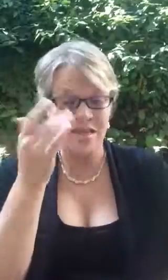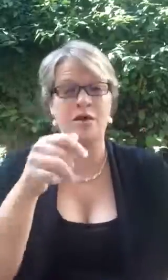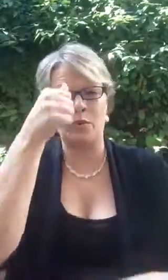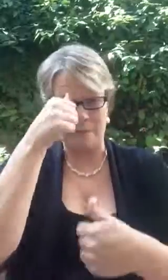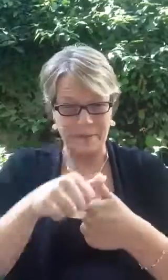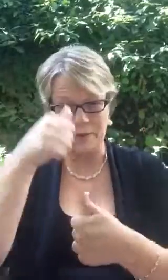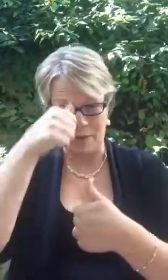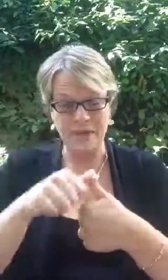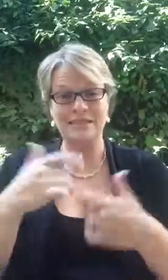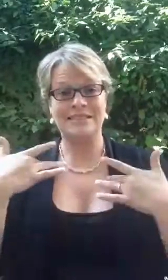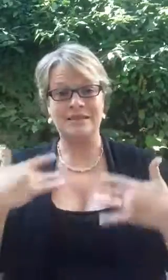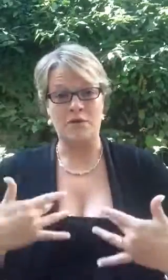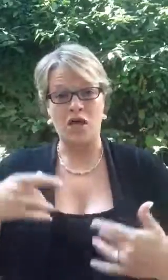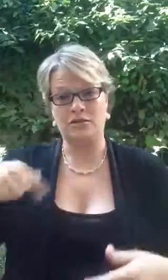I don't know.